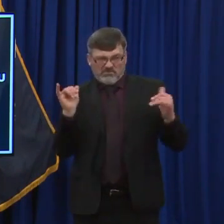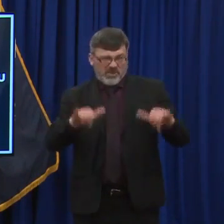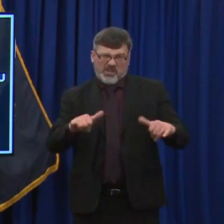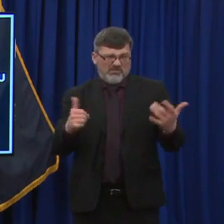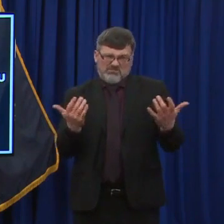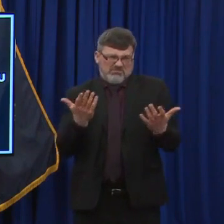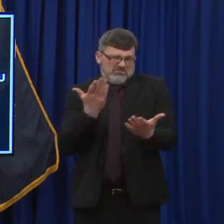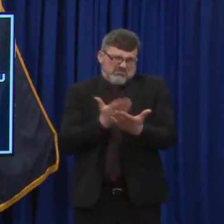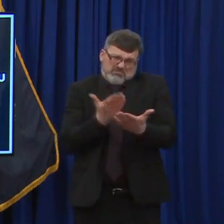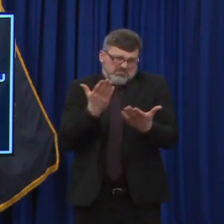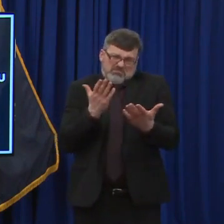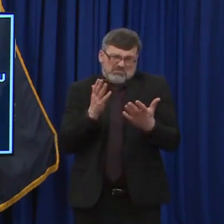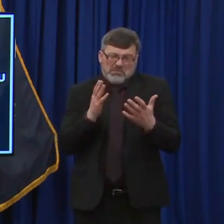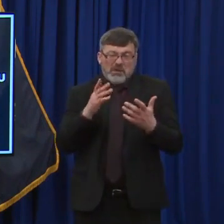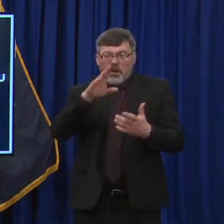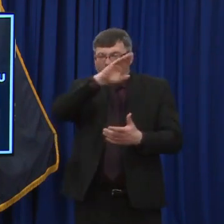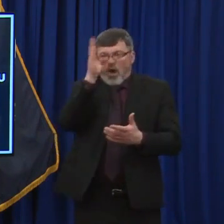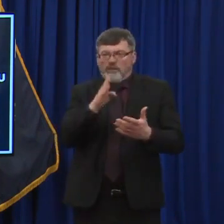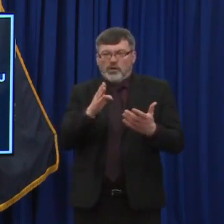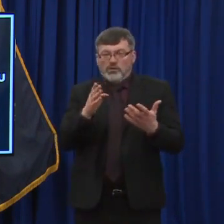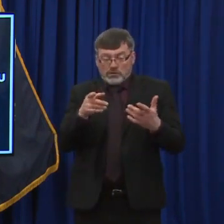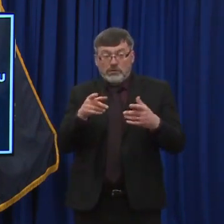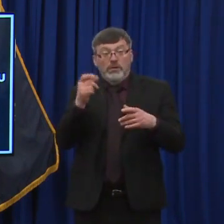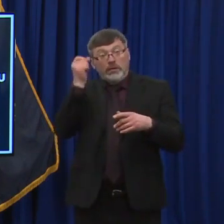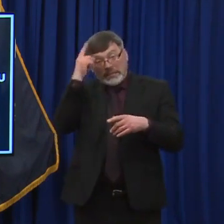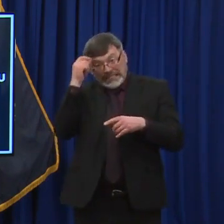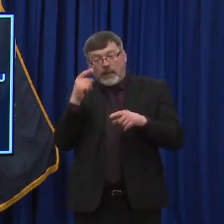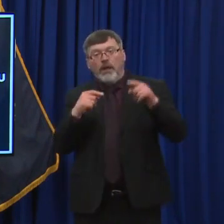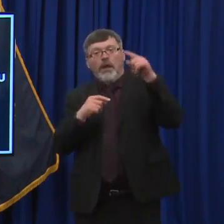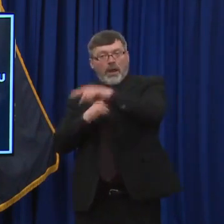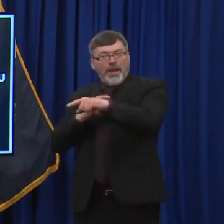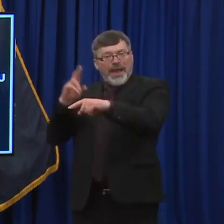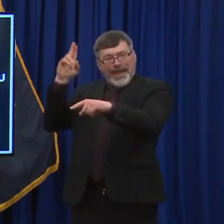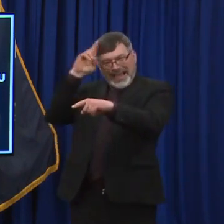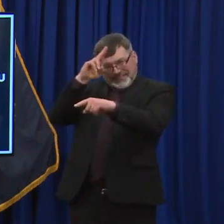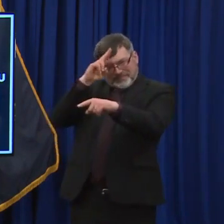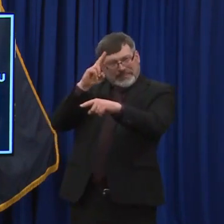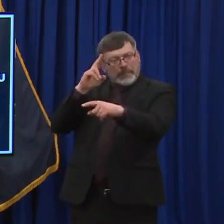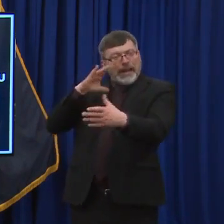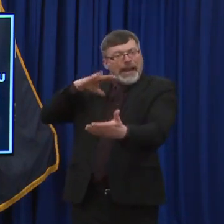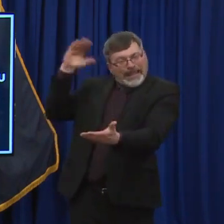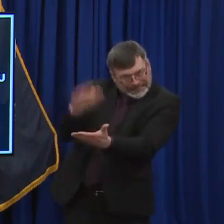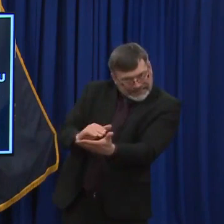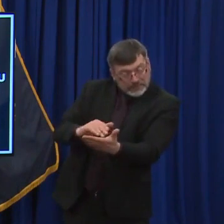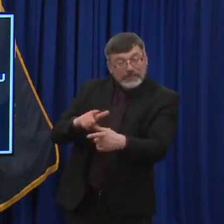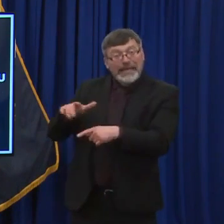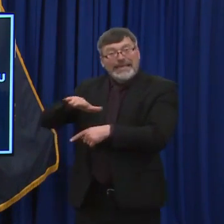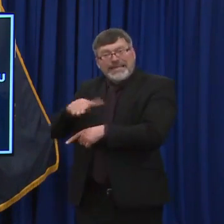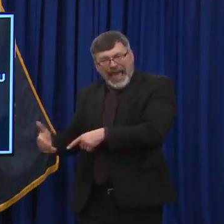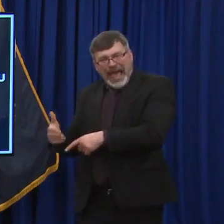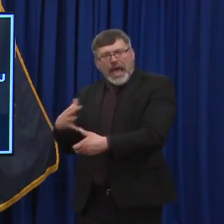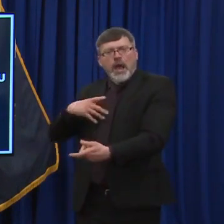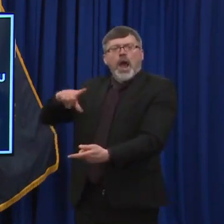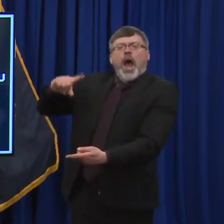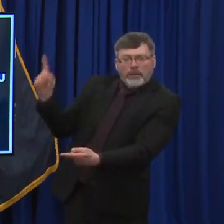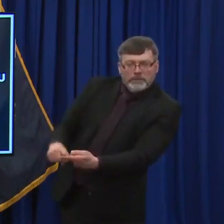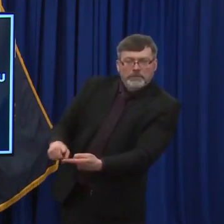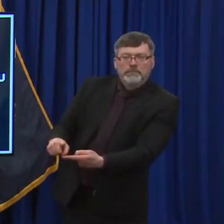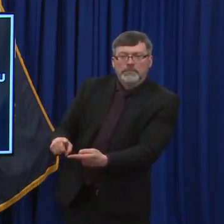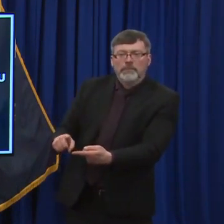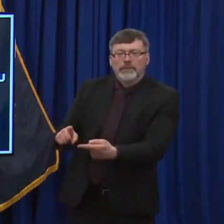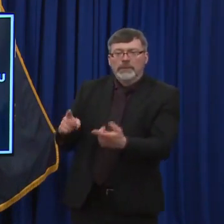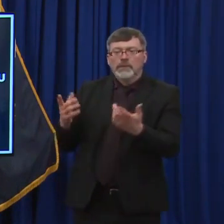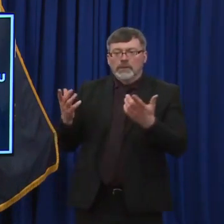the hospitalizations and the fatality rate down, which is continually coming down. That's all very good news. But it's possible you see kind of COVID,